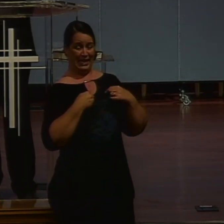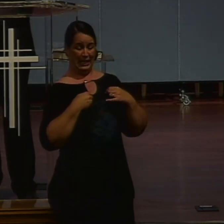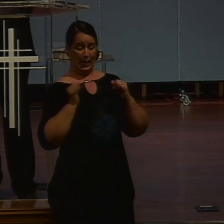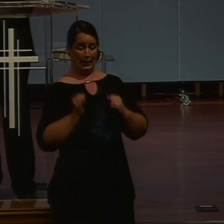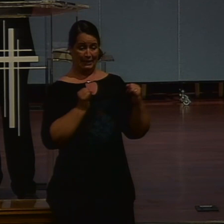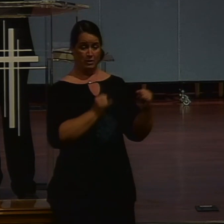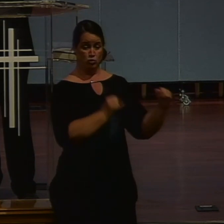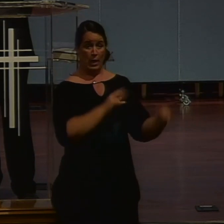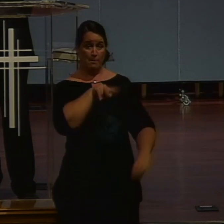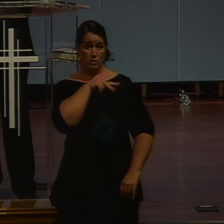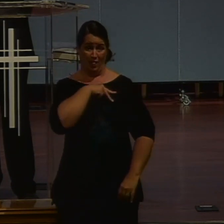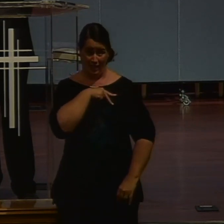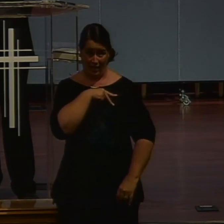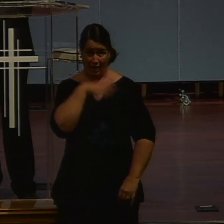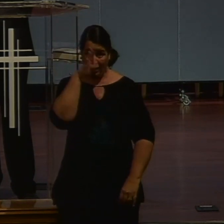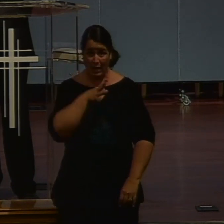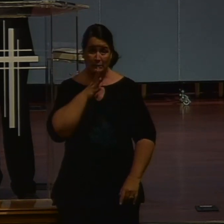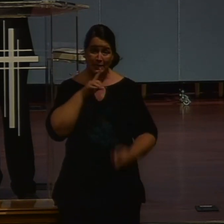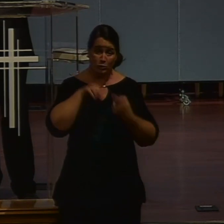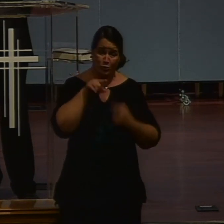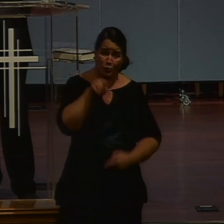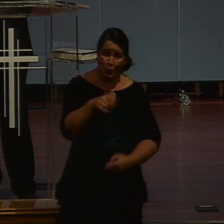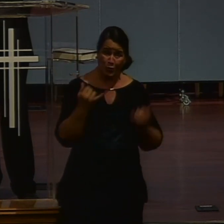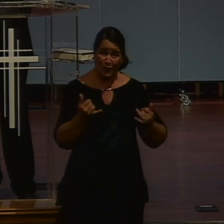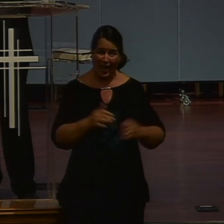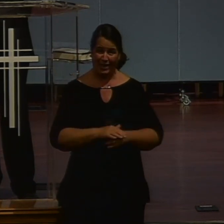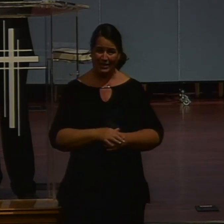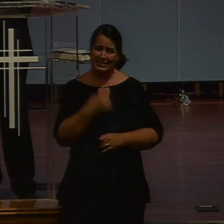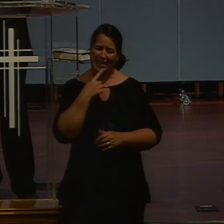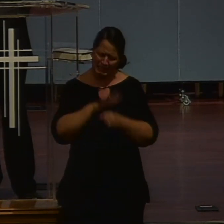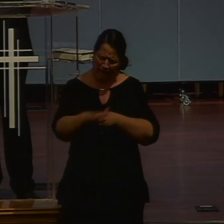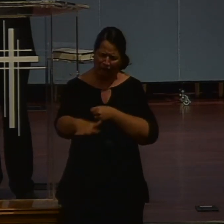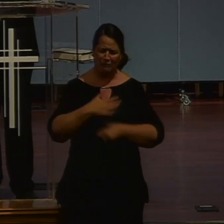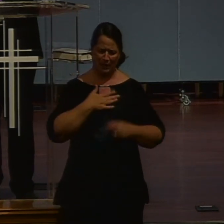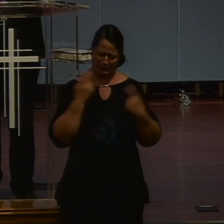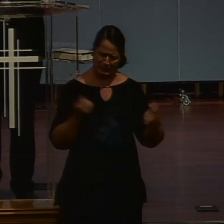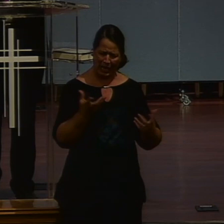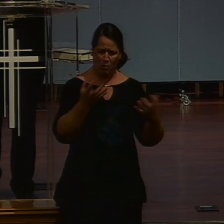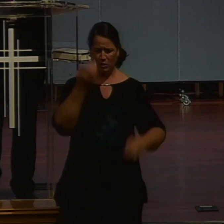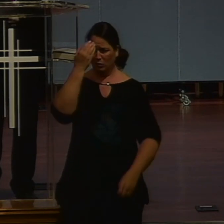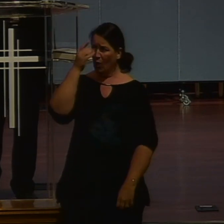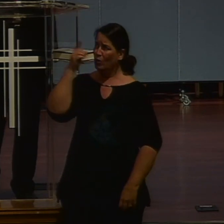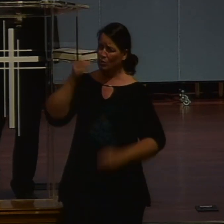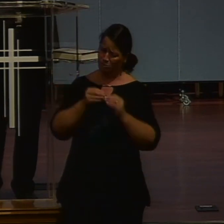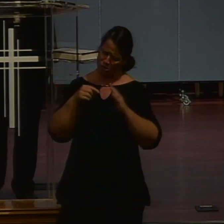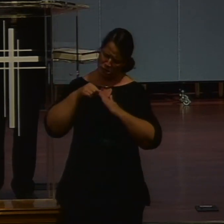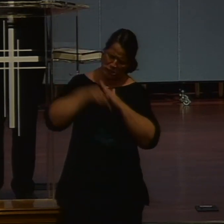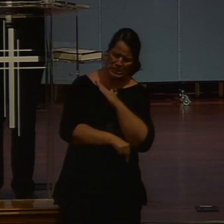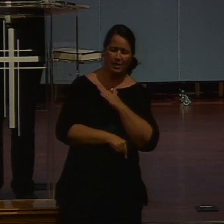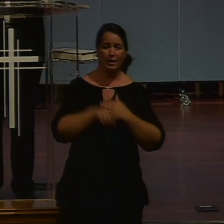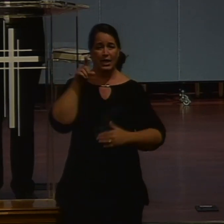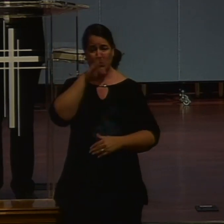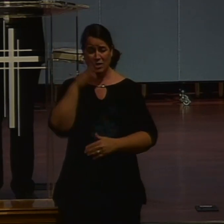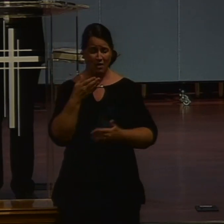you today? Will you by his grace. Say enough already of my sin. I want to know you. Whom to know his life eternal. He